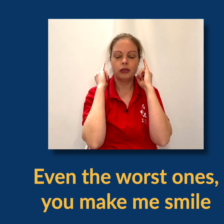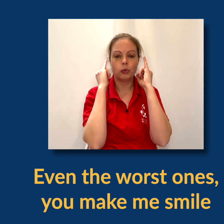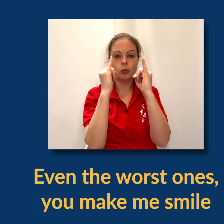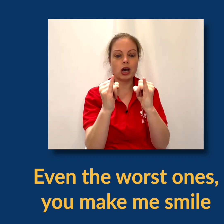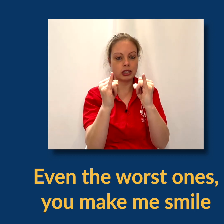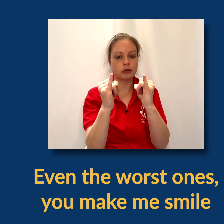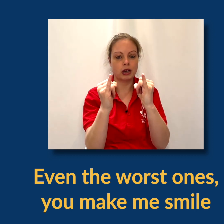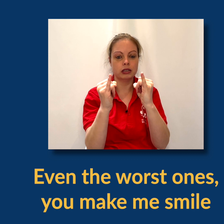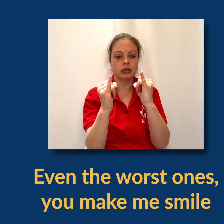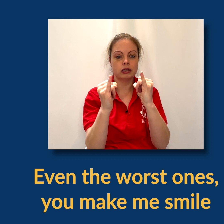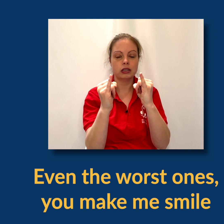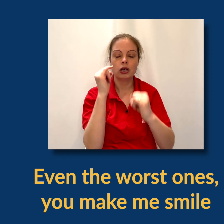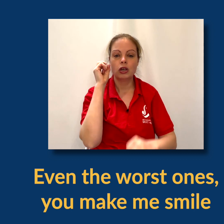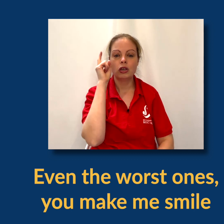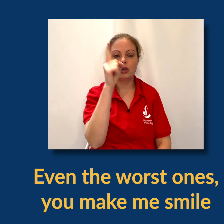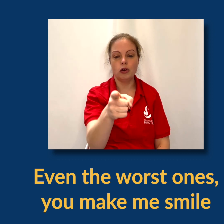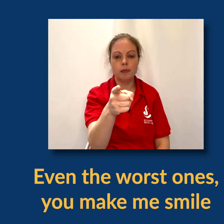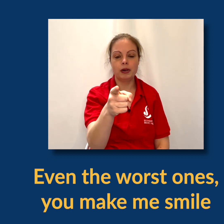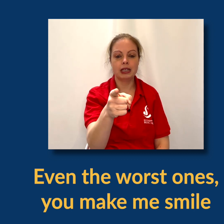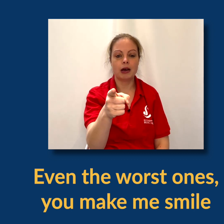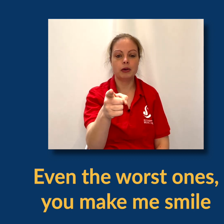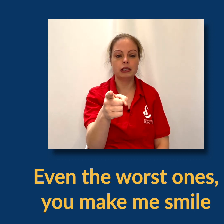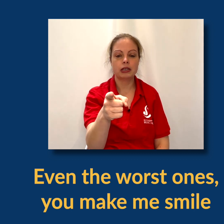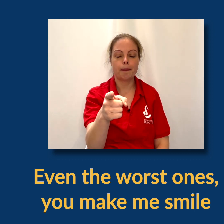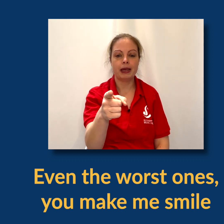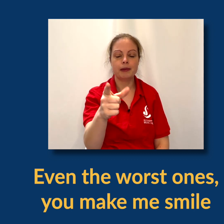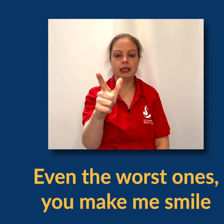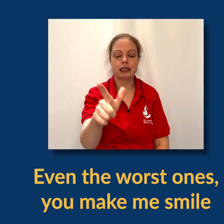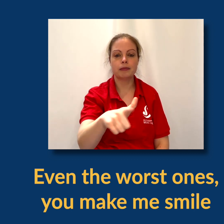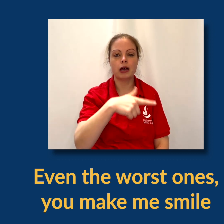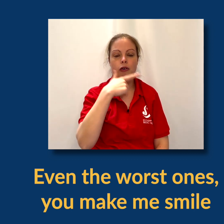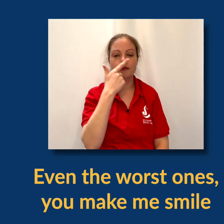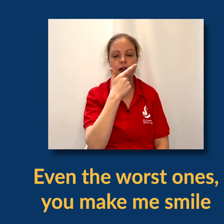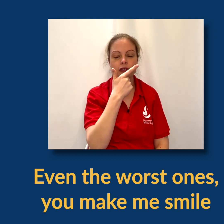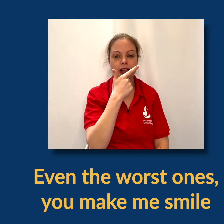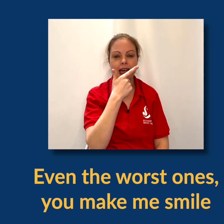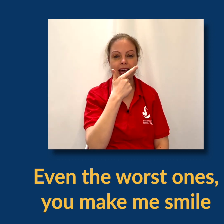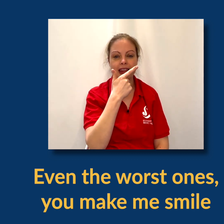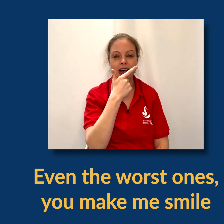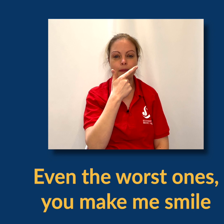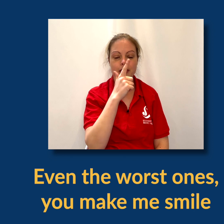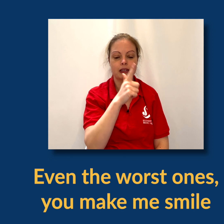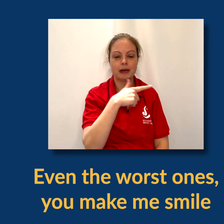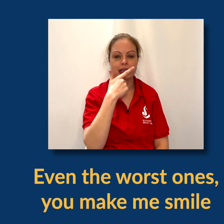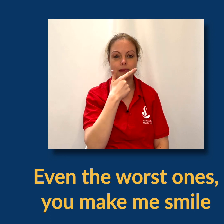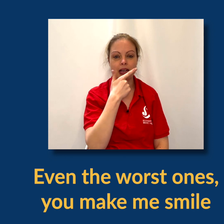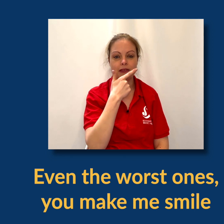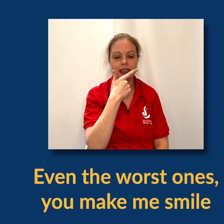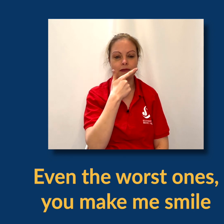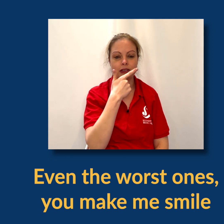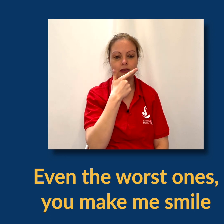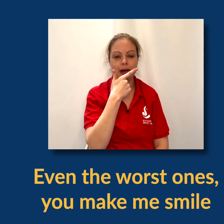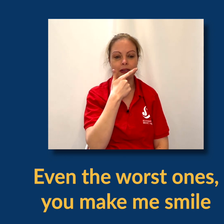Even the worst ones. You, pointing outwards, make me smile. First finger and thumb to make that